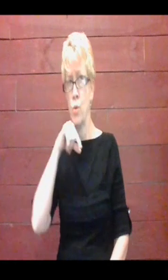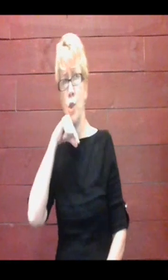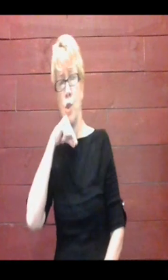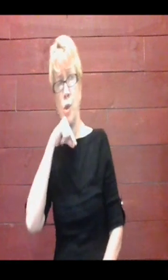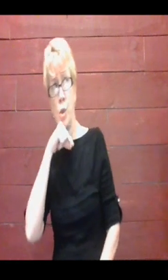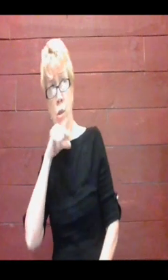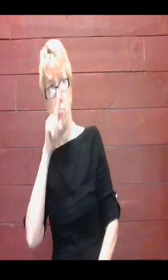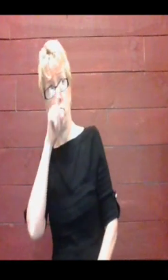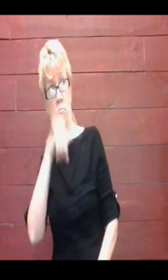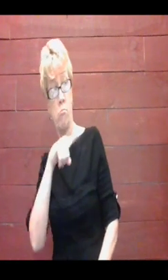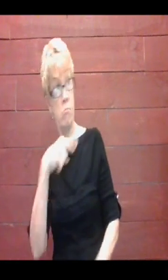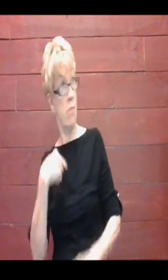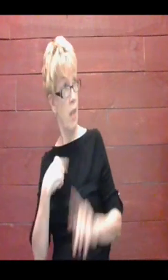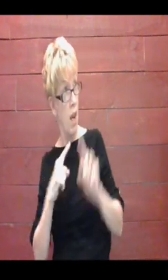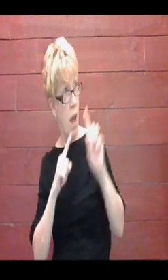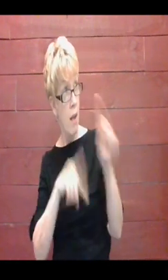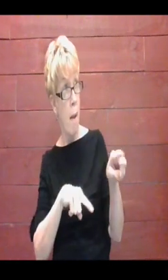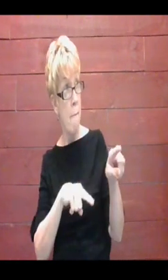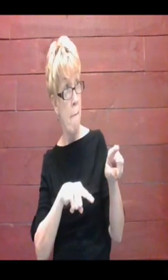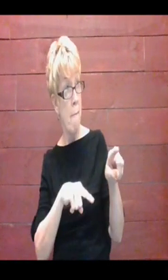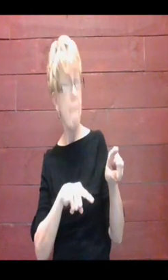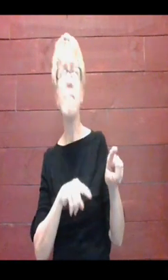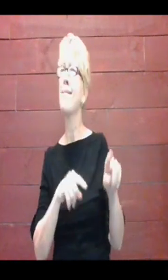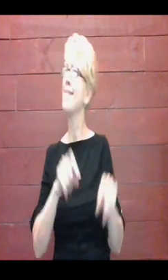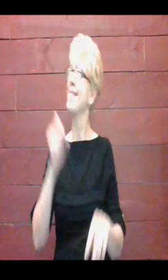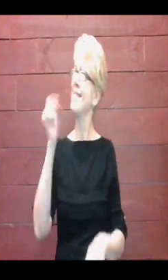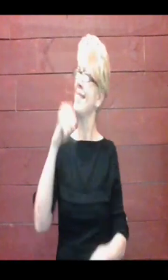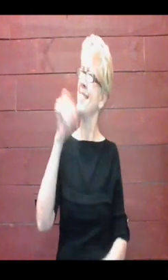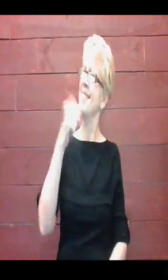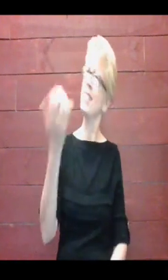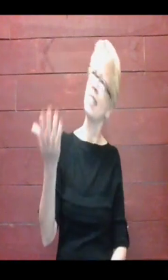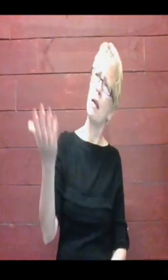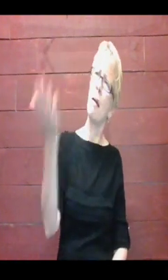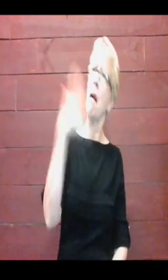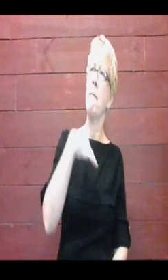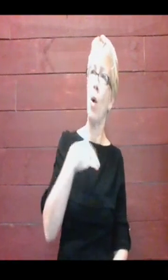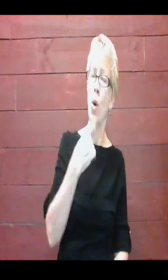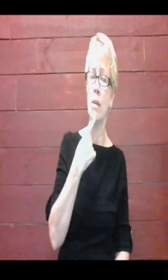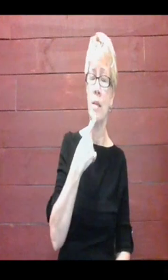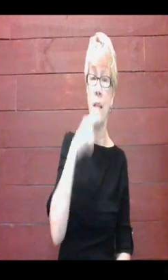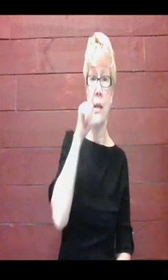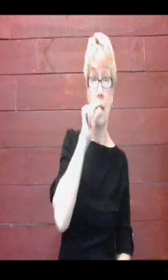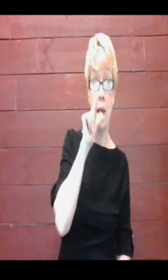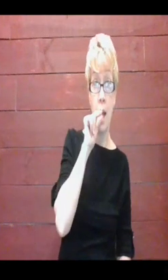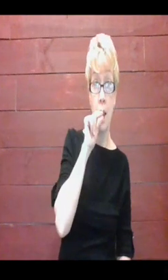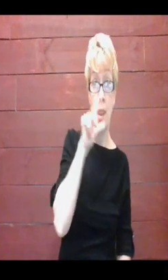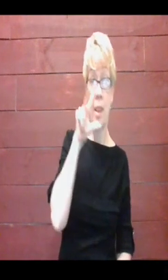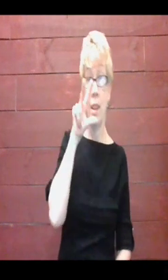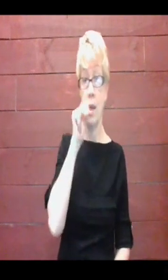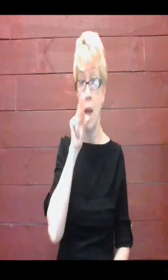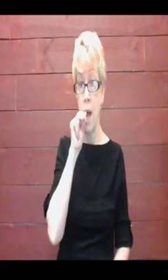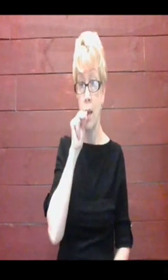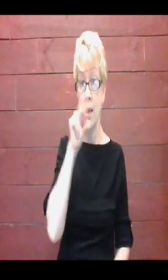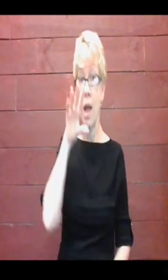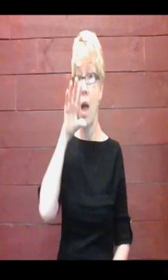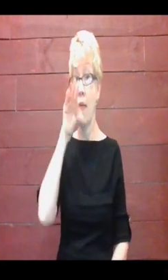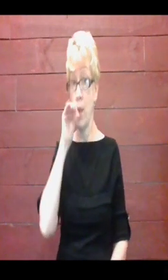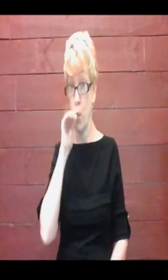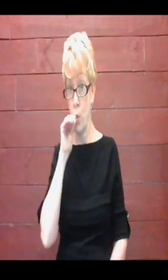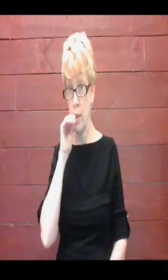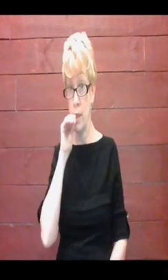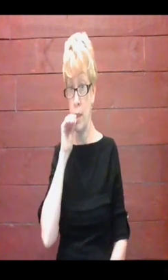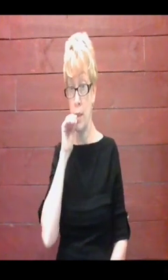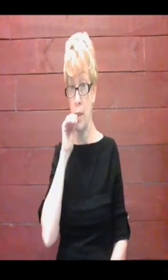asked Turkey Lucky. "'Certainly,' replied Henny Penny, Ducky Lucky, and Goosey Loosey.'